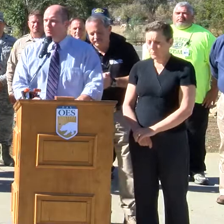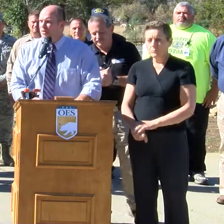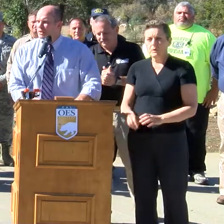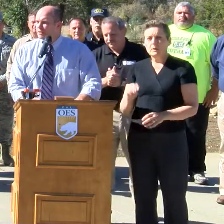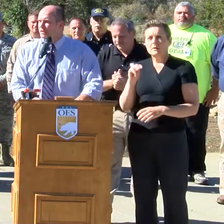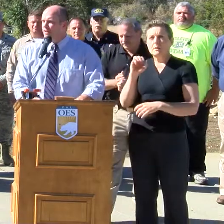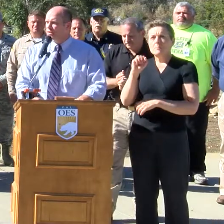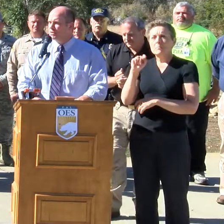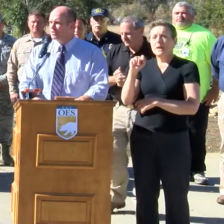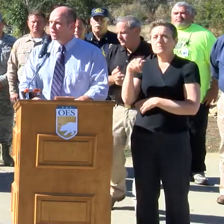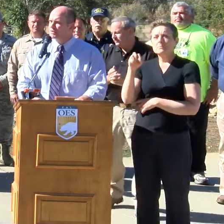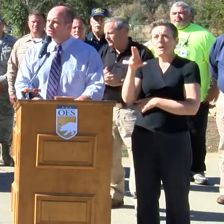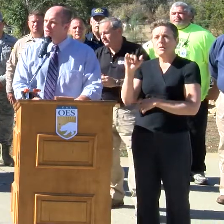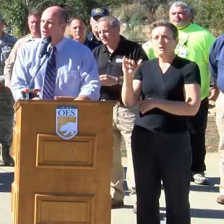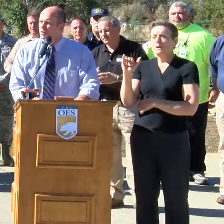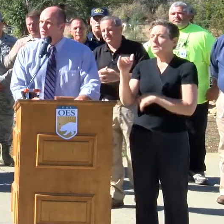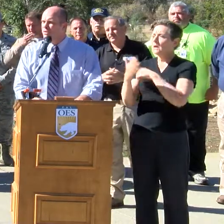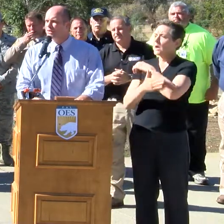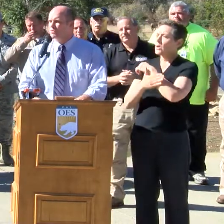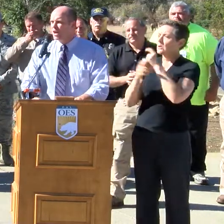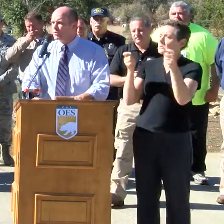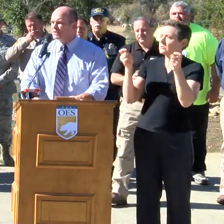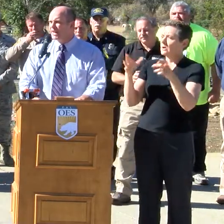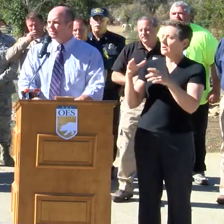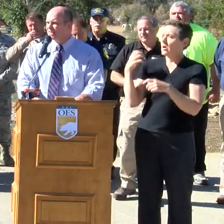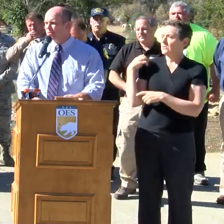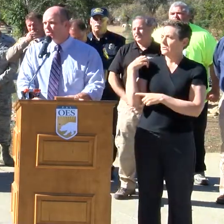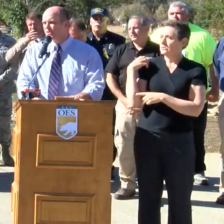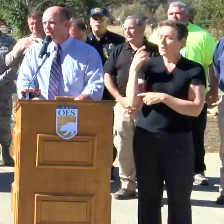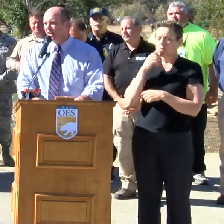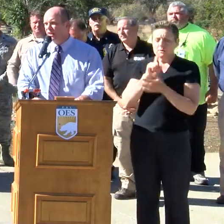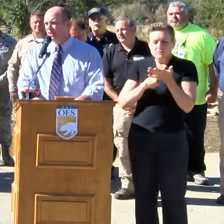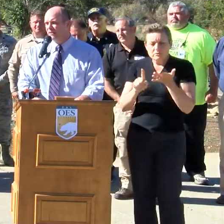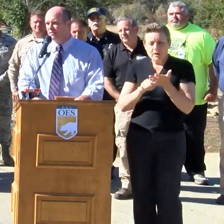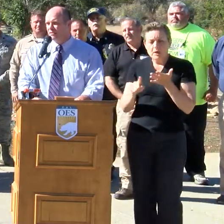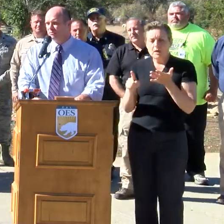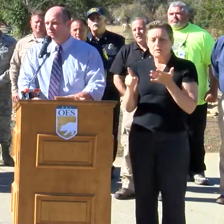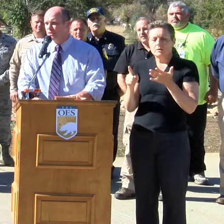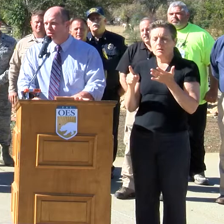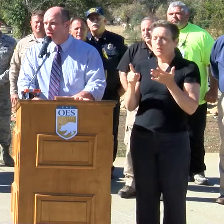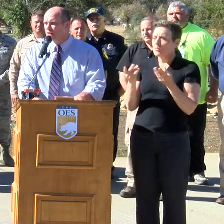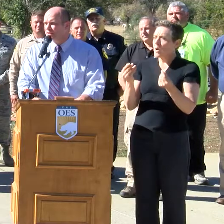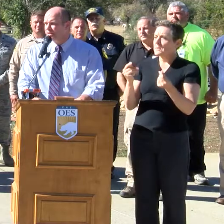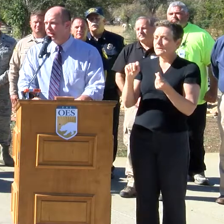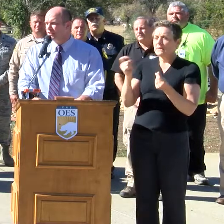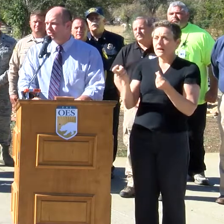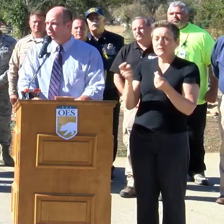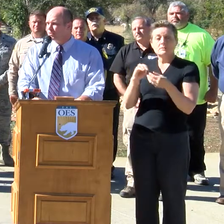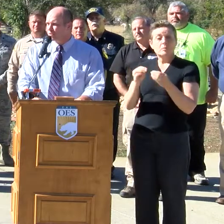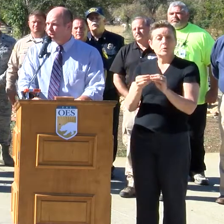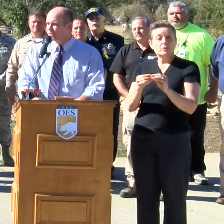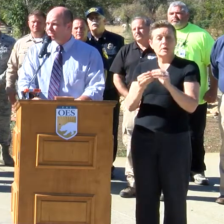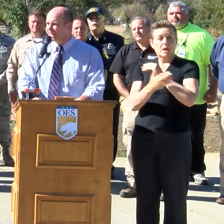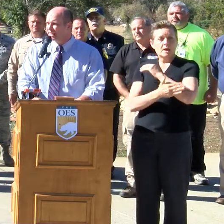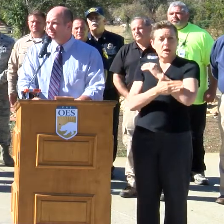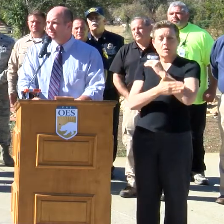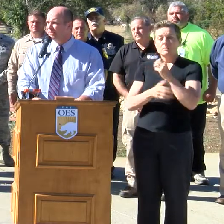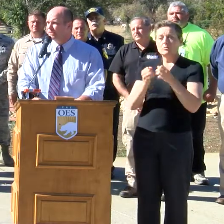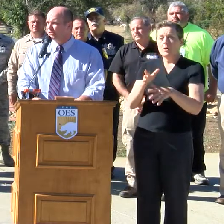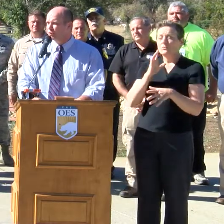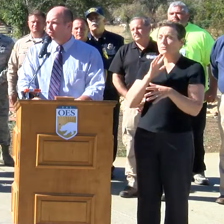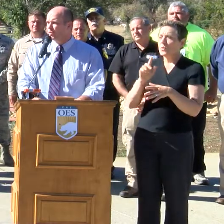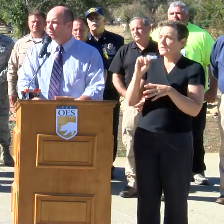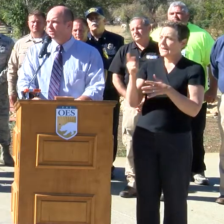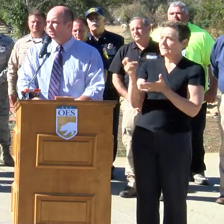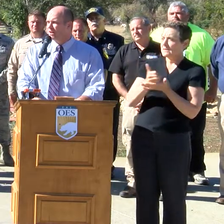I'm Matt Perry, the county administrative officer. We've looked at property tax numbers and the total loss of the county in terms of property tax